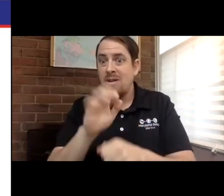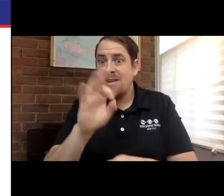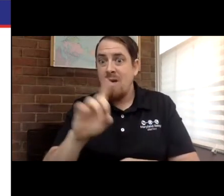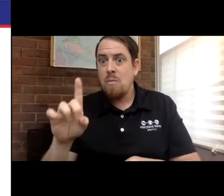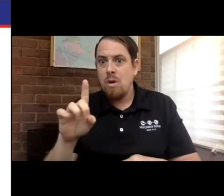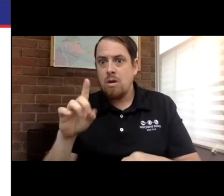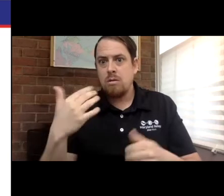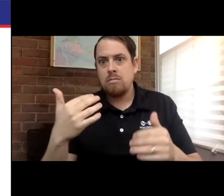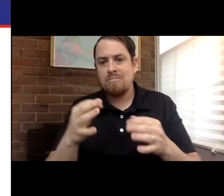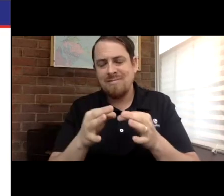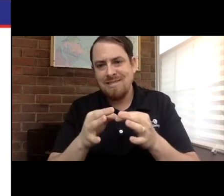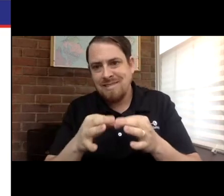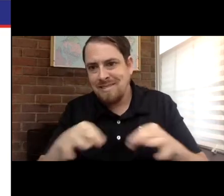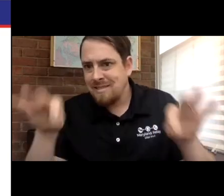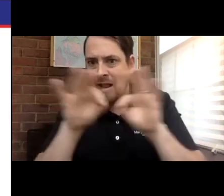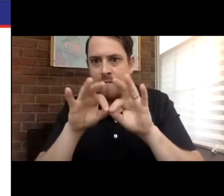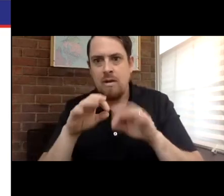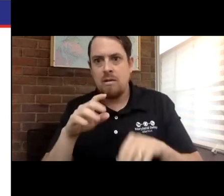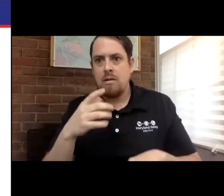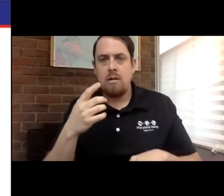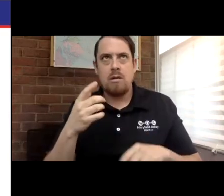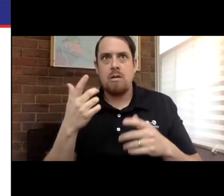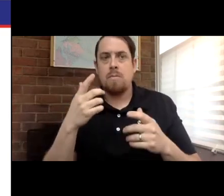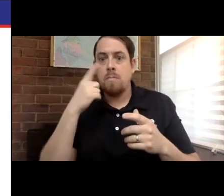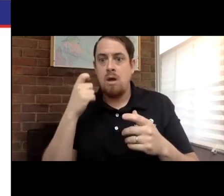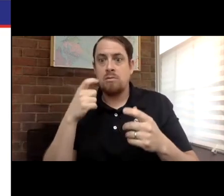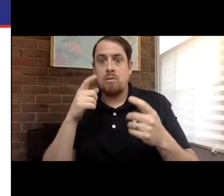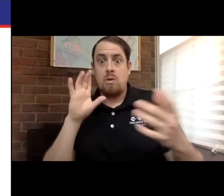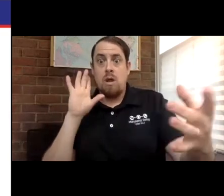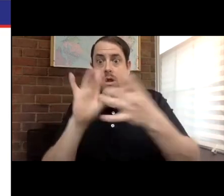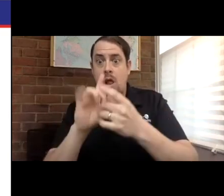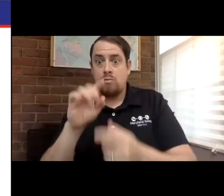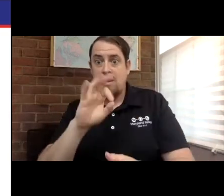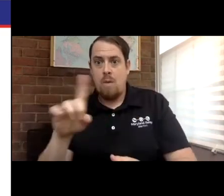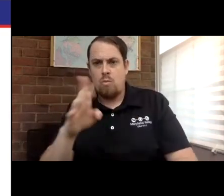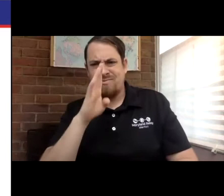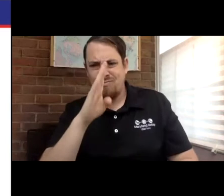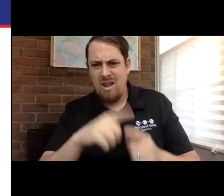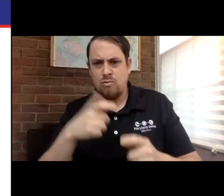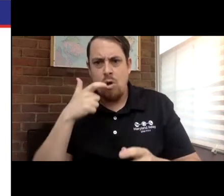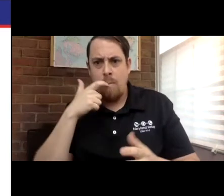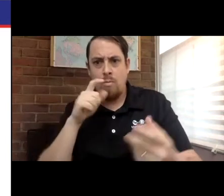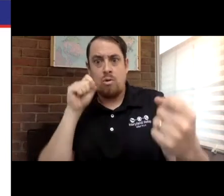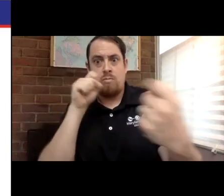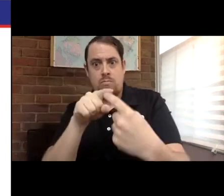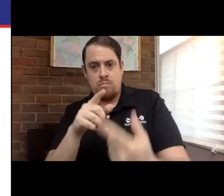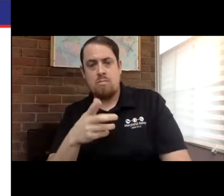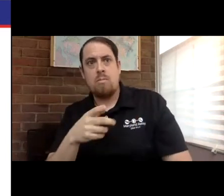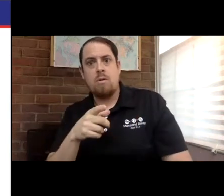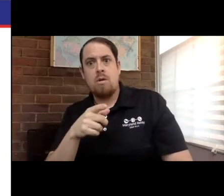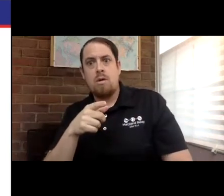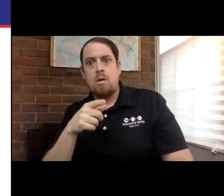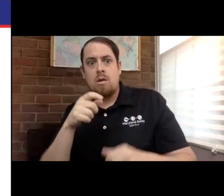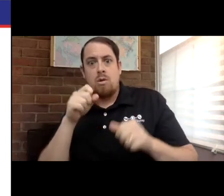In addition to that, one of the significant points about RTT is the ability to connect with